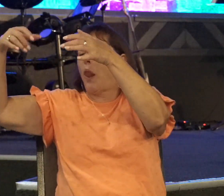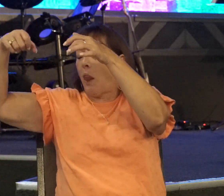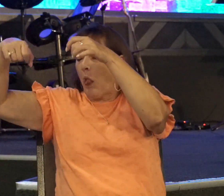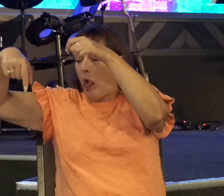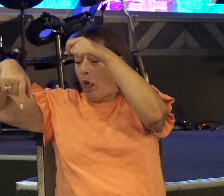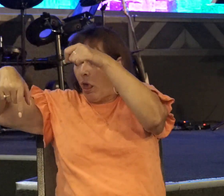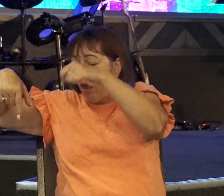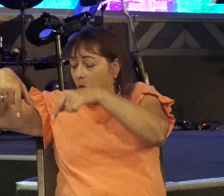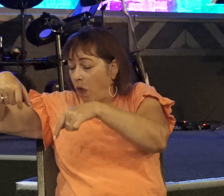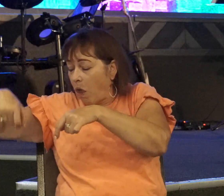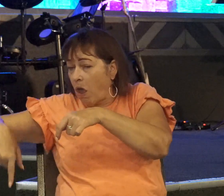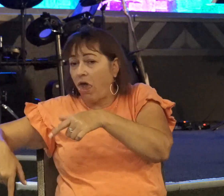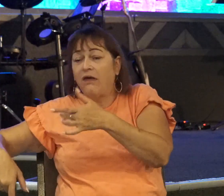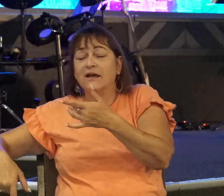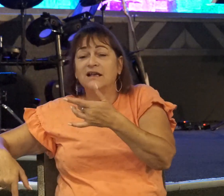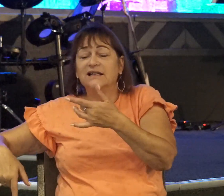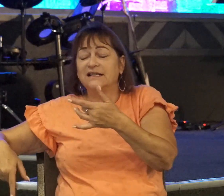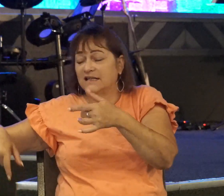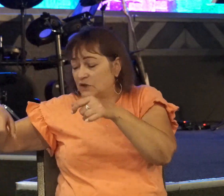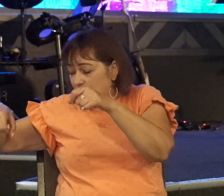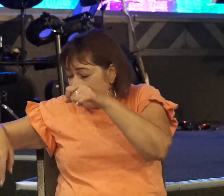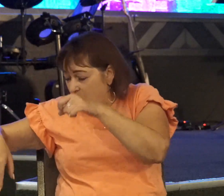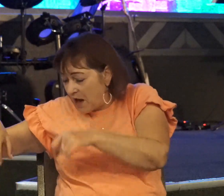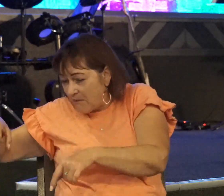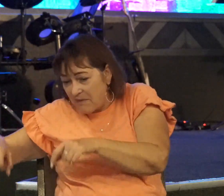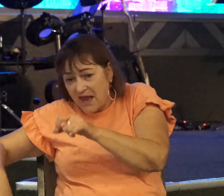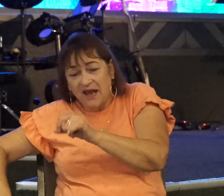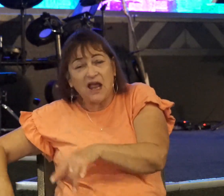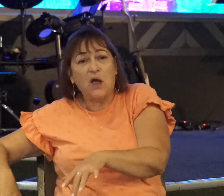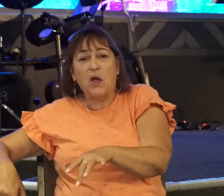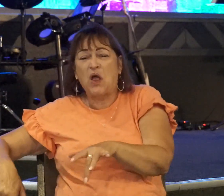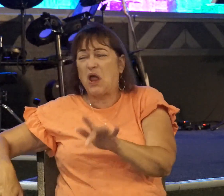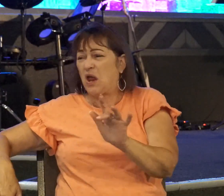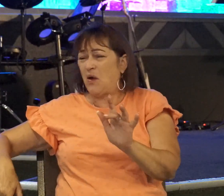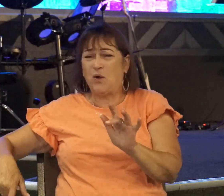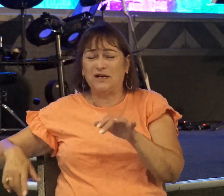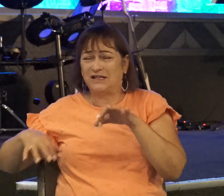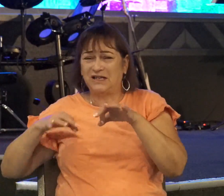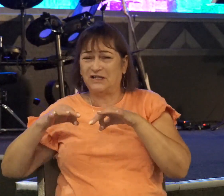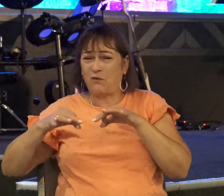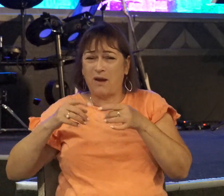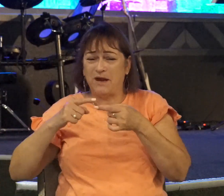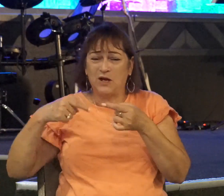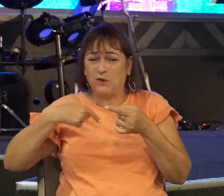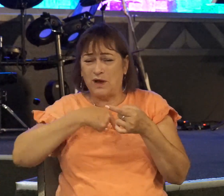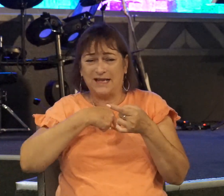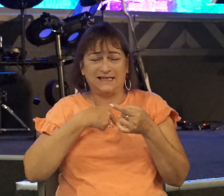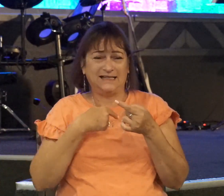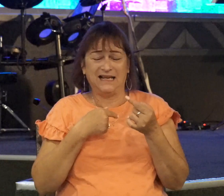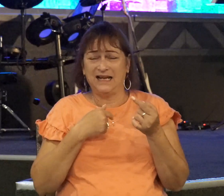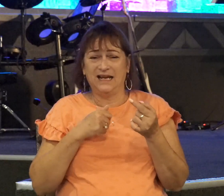And the text says it was even dripping. Like, it's really describing this to us. And don't make fun of me.